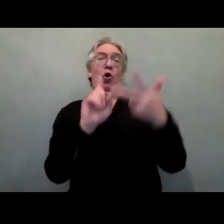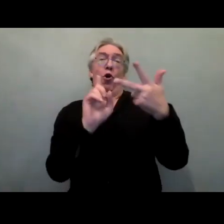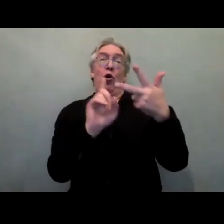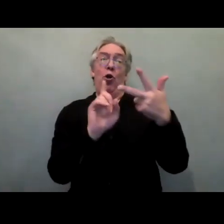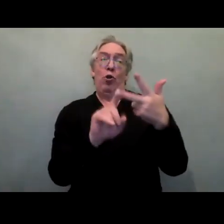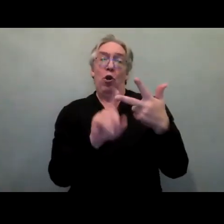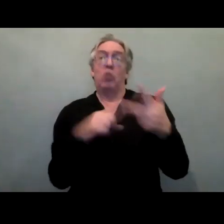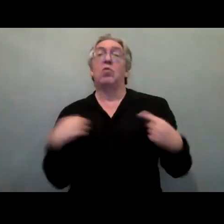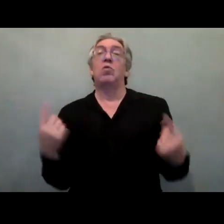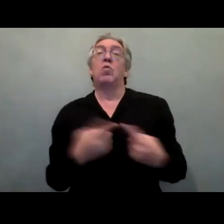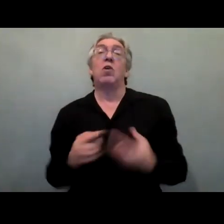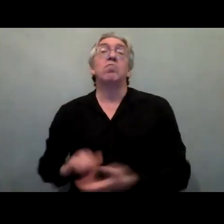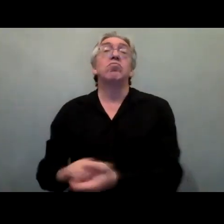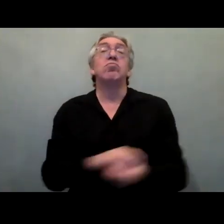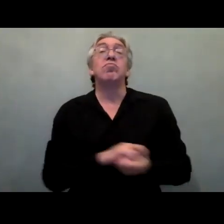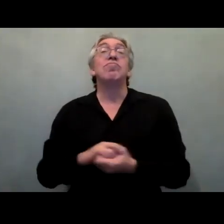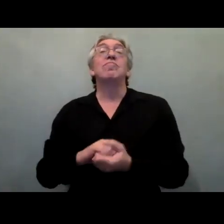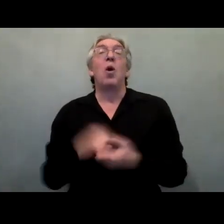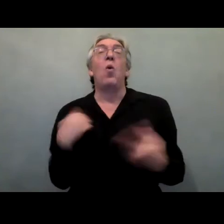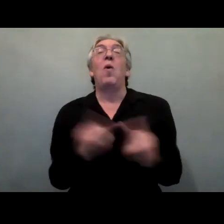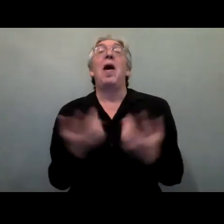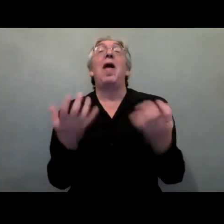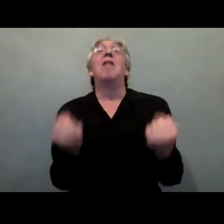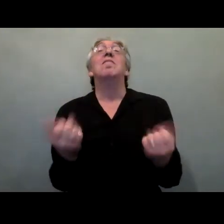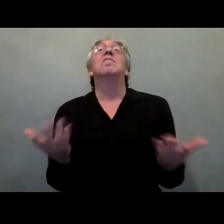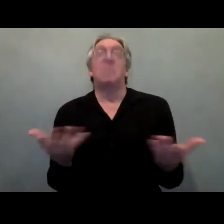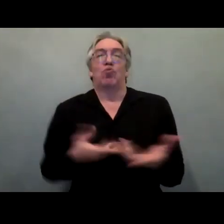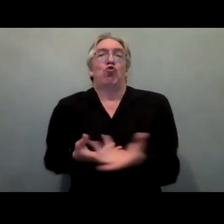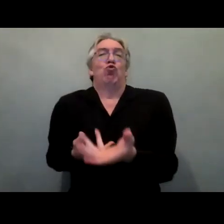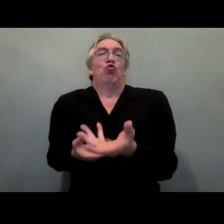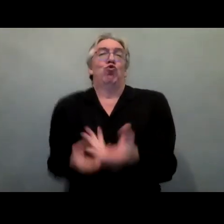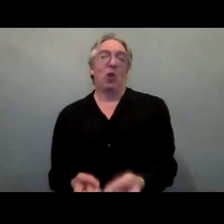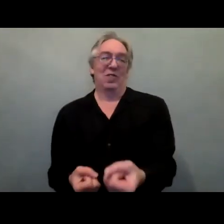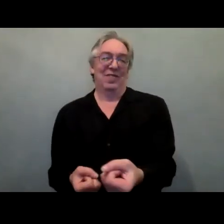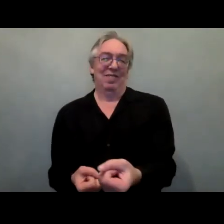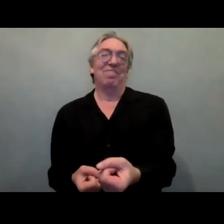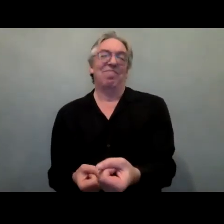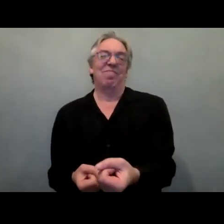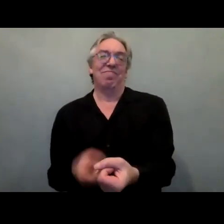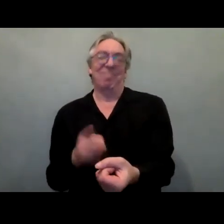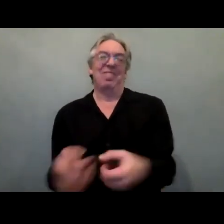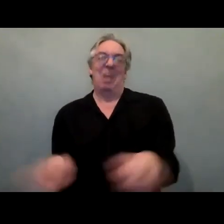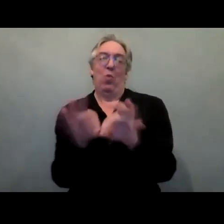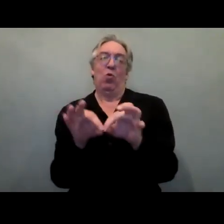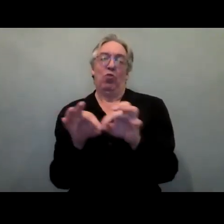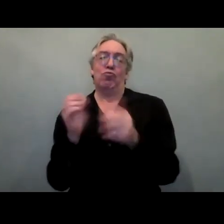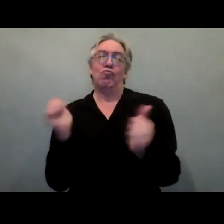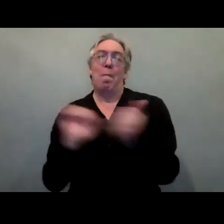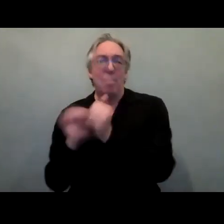think is really important for all successful partnerships. And it's actually amazing to think that it was earlier this year that we all